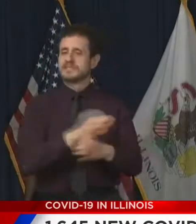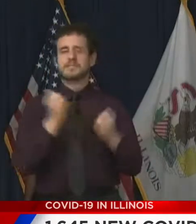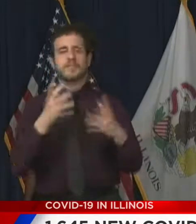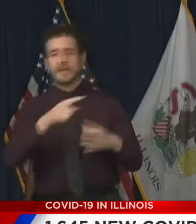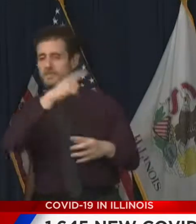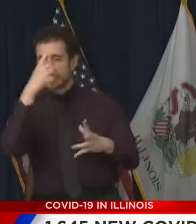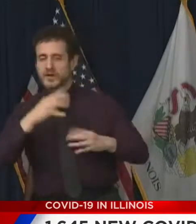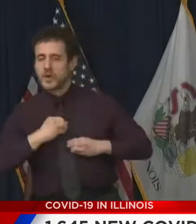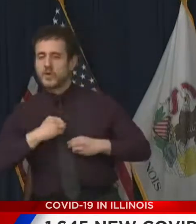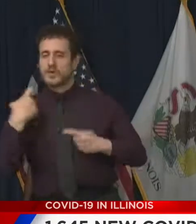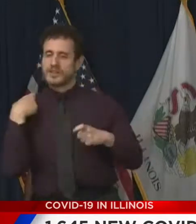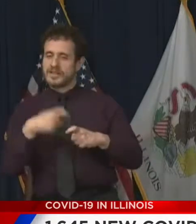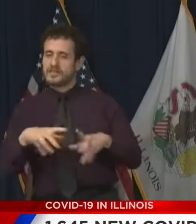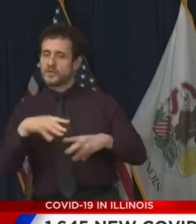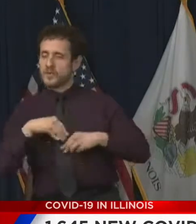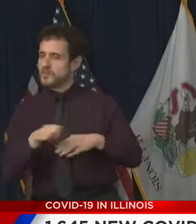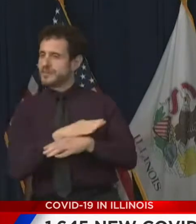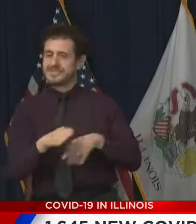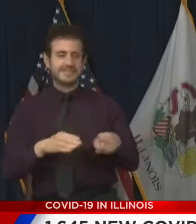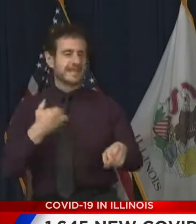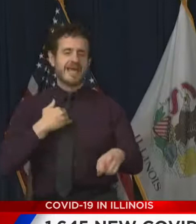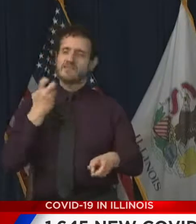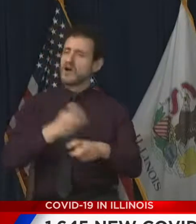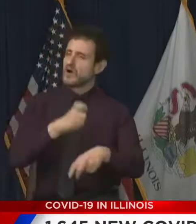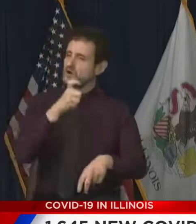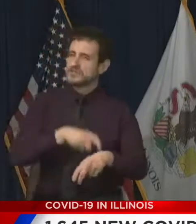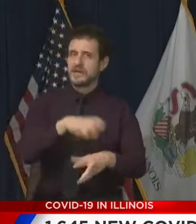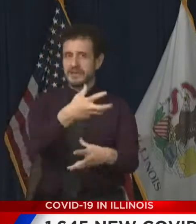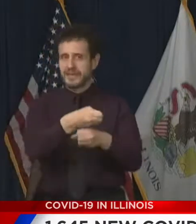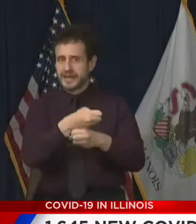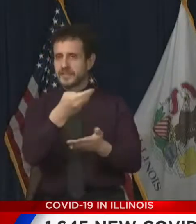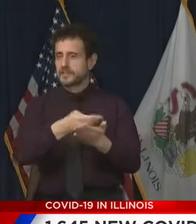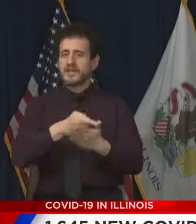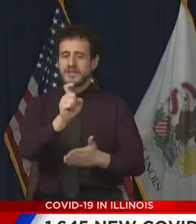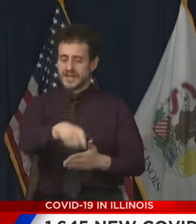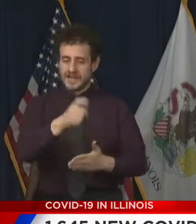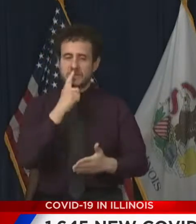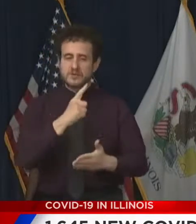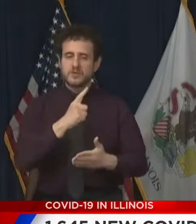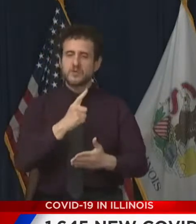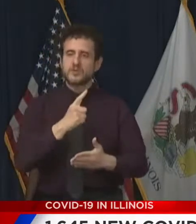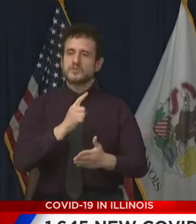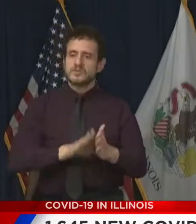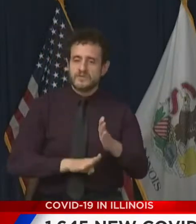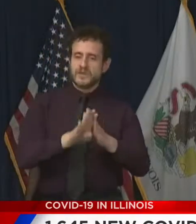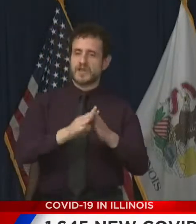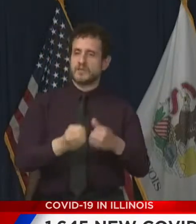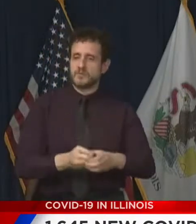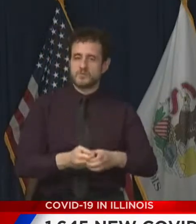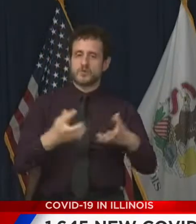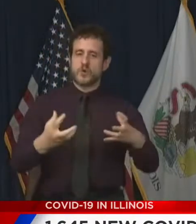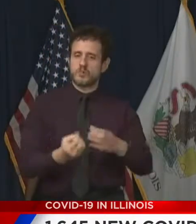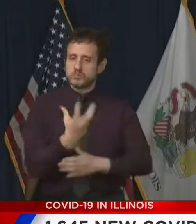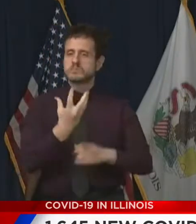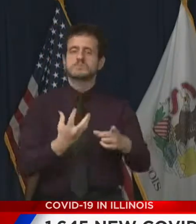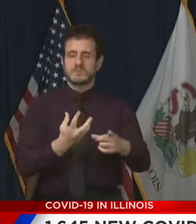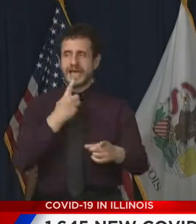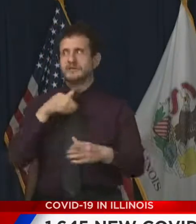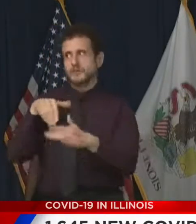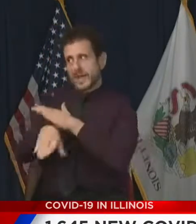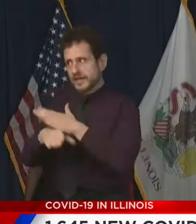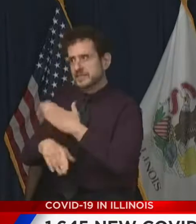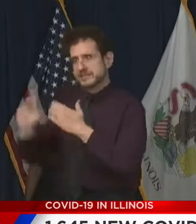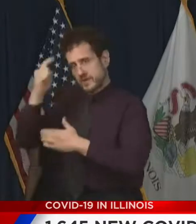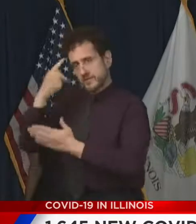accessing the resources they need to invest and to grow, as well as to access loans and other government programs. That's why, with a